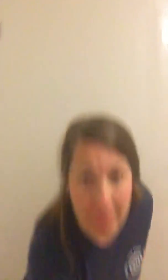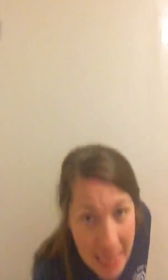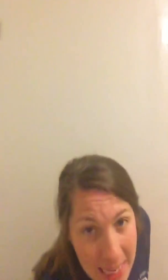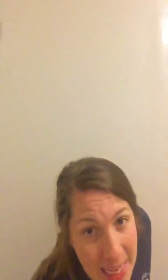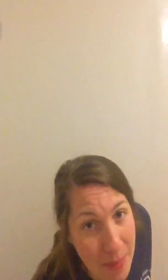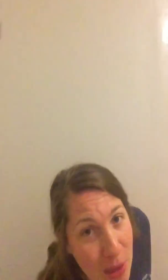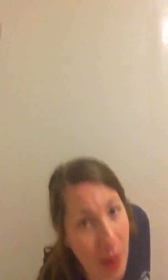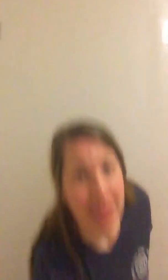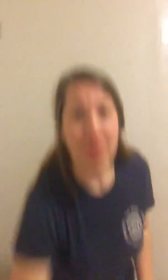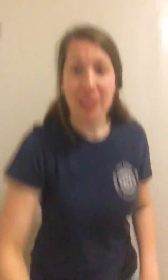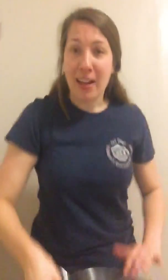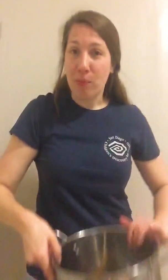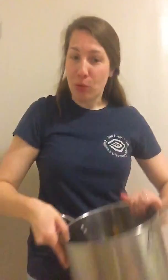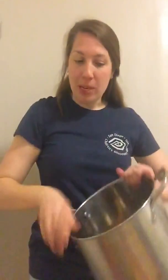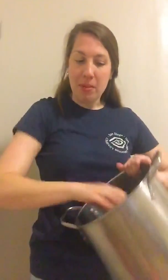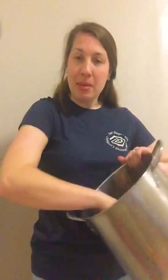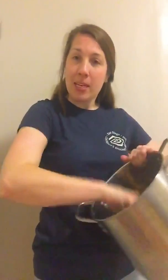Maybe you want something to help you keep the beat.